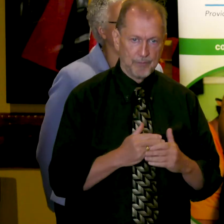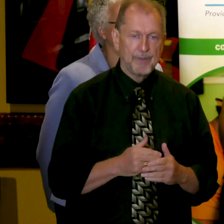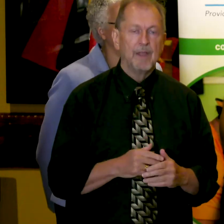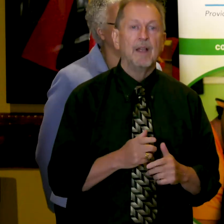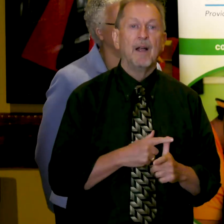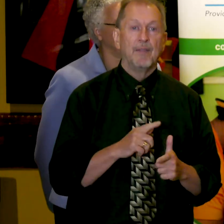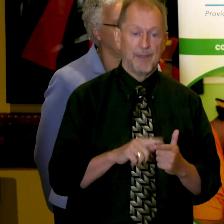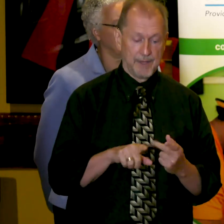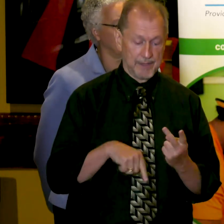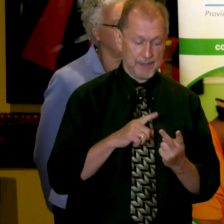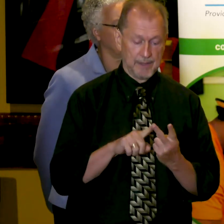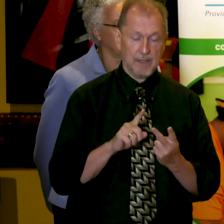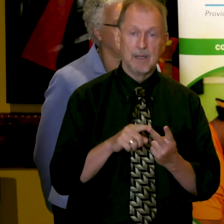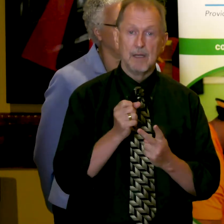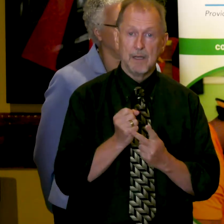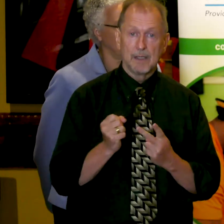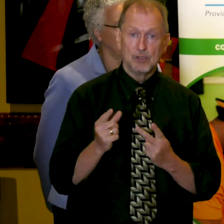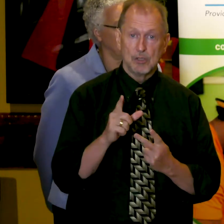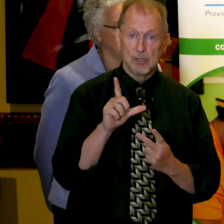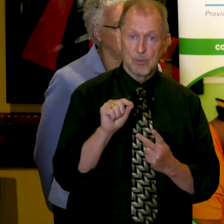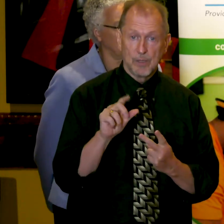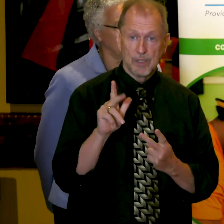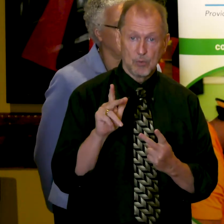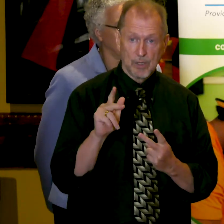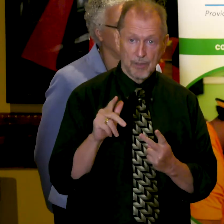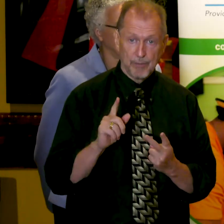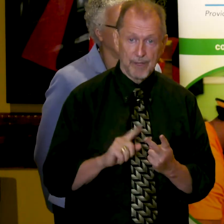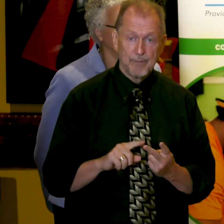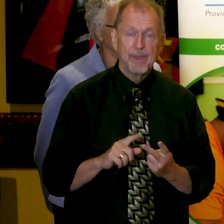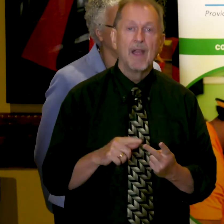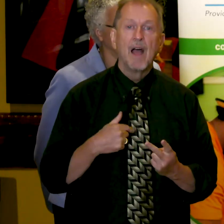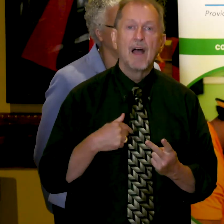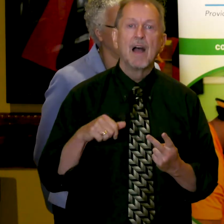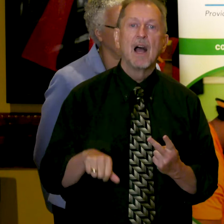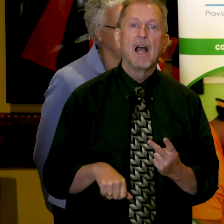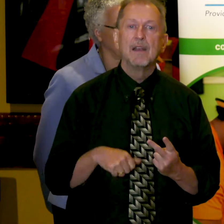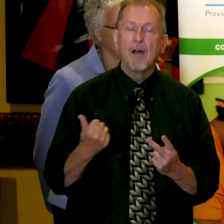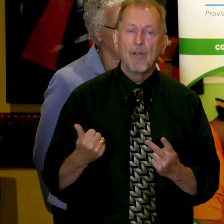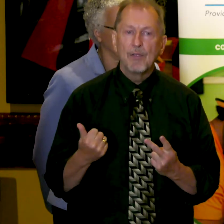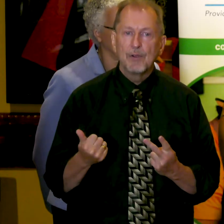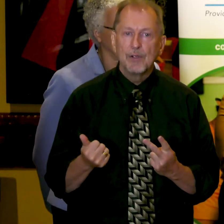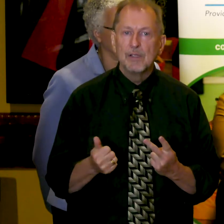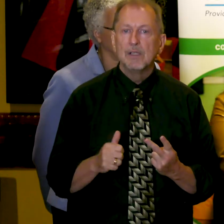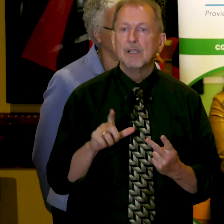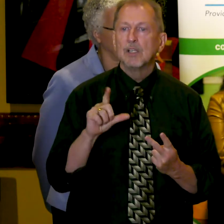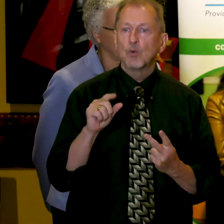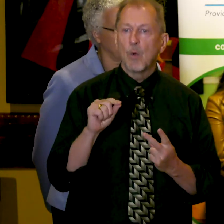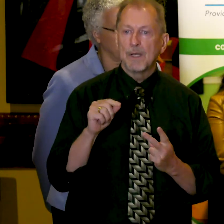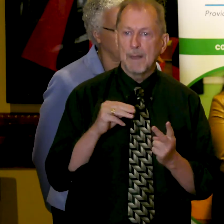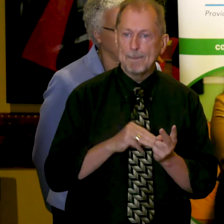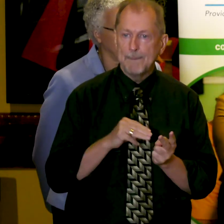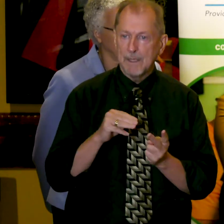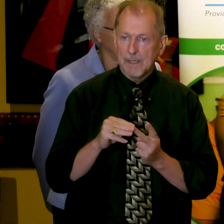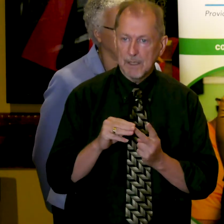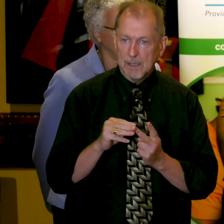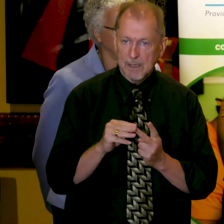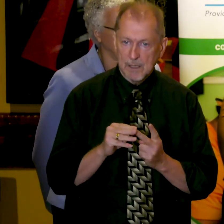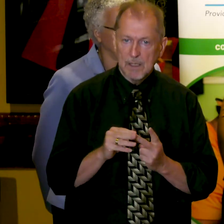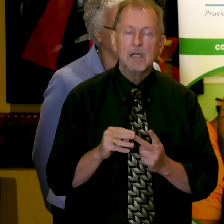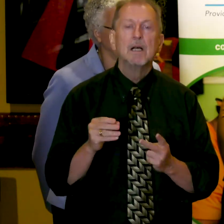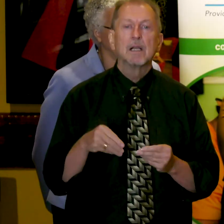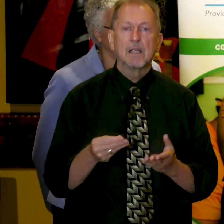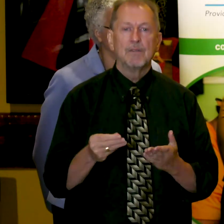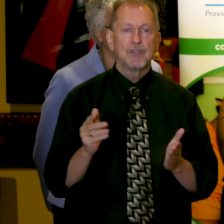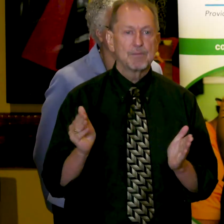2023, we have another approximately 20 million for small business